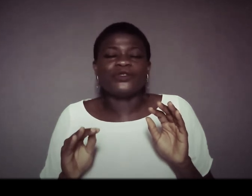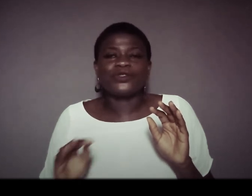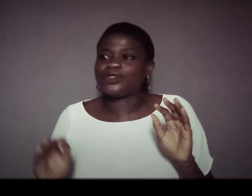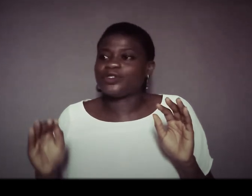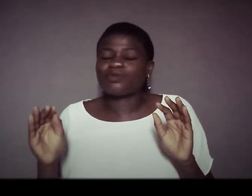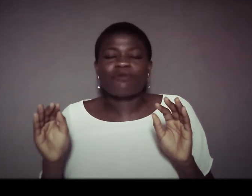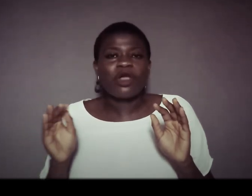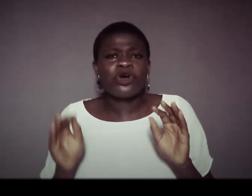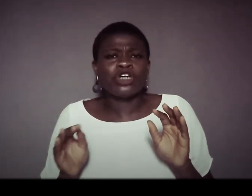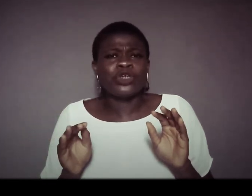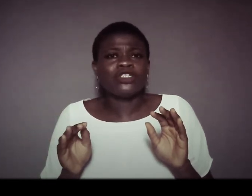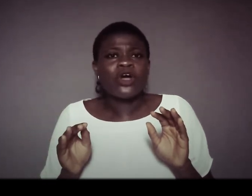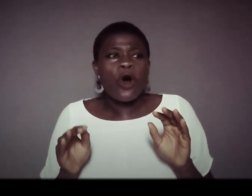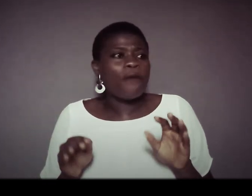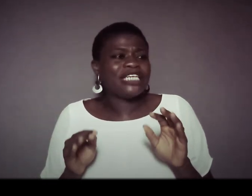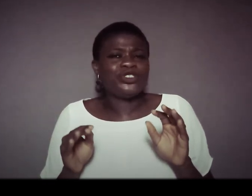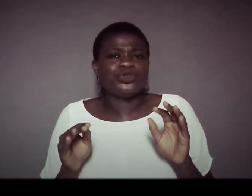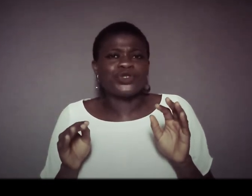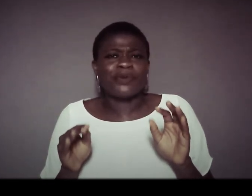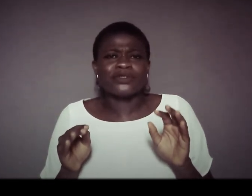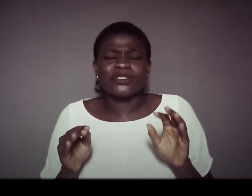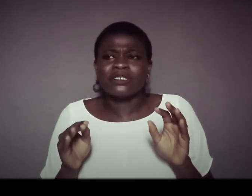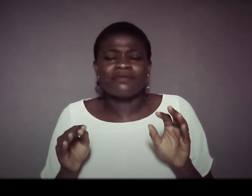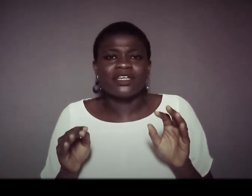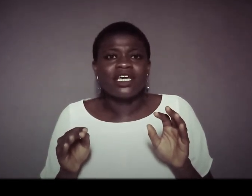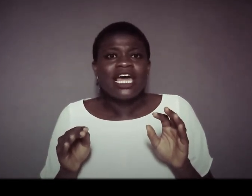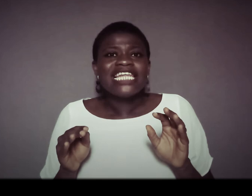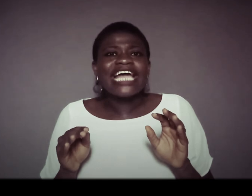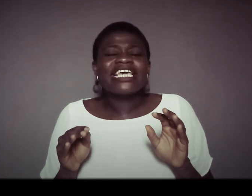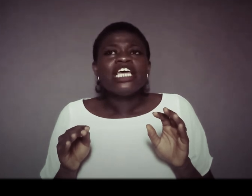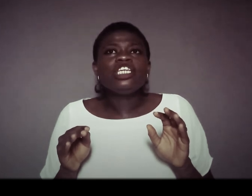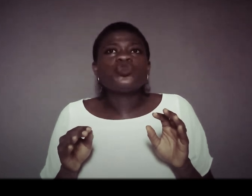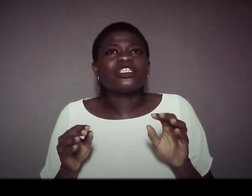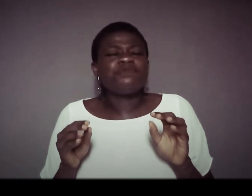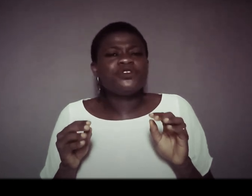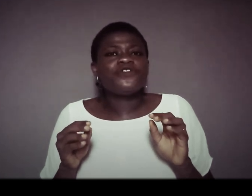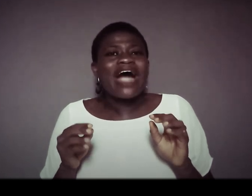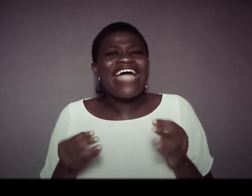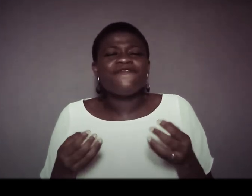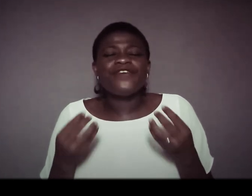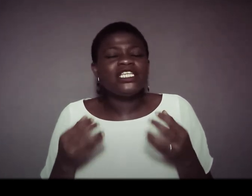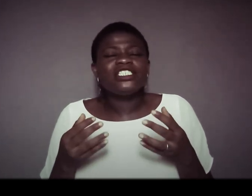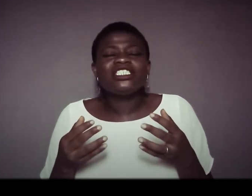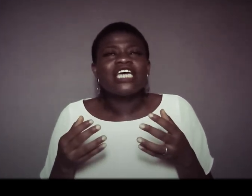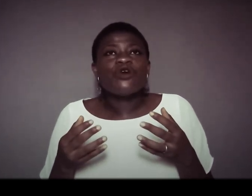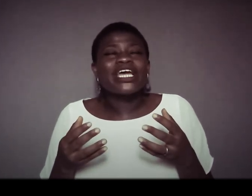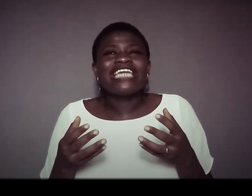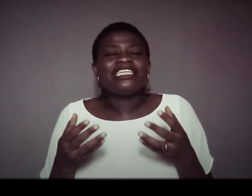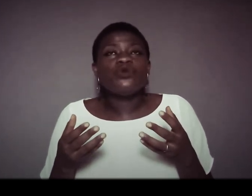got on or my shoes felt or something like it was beautiful i finished okay that day we